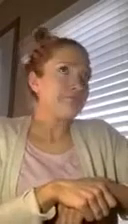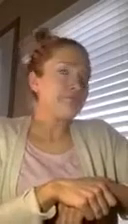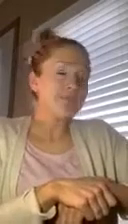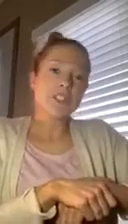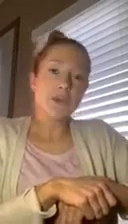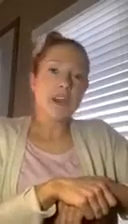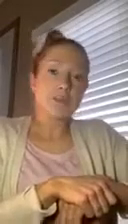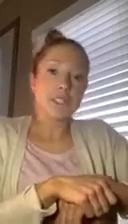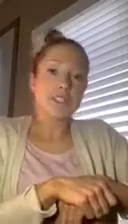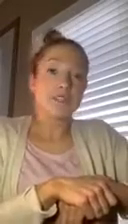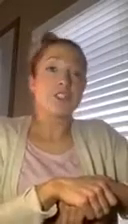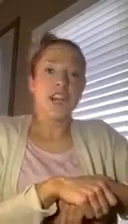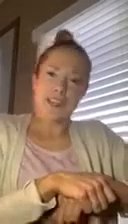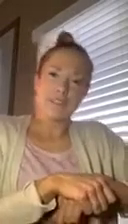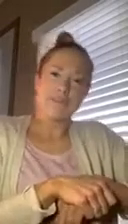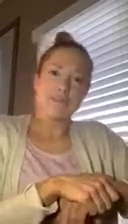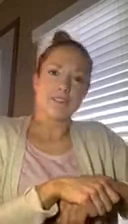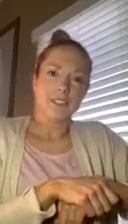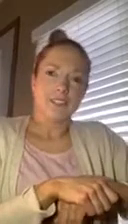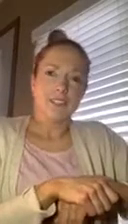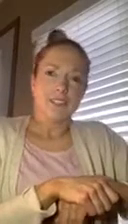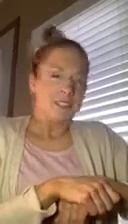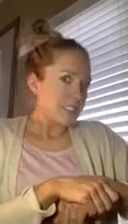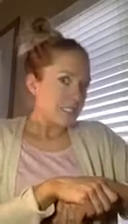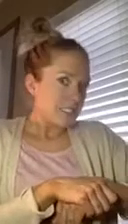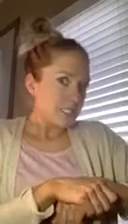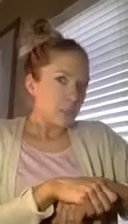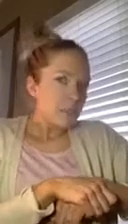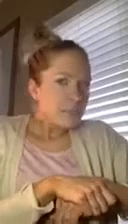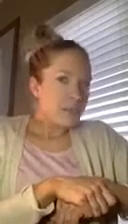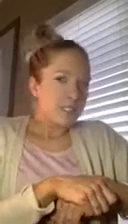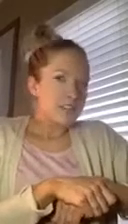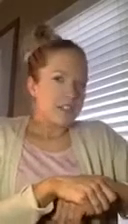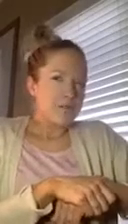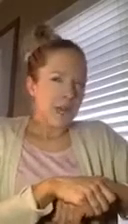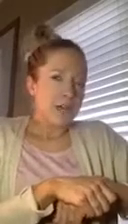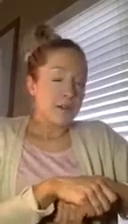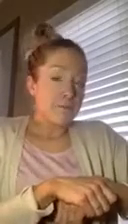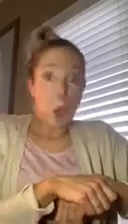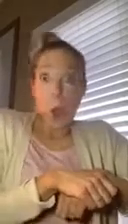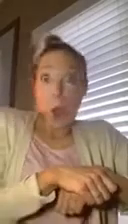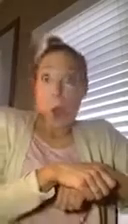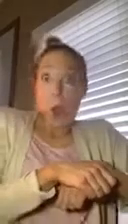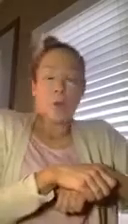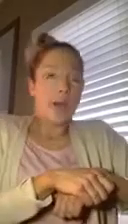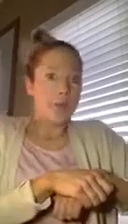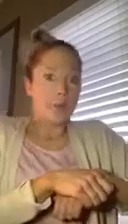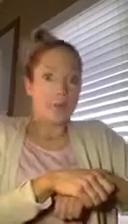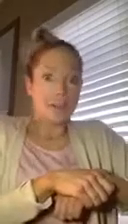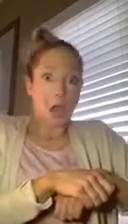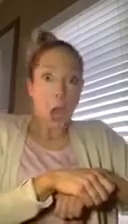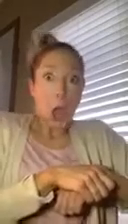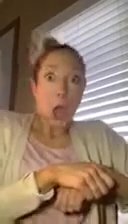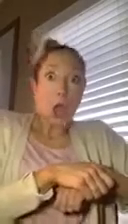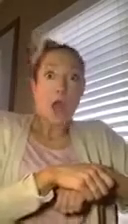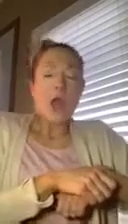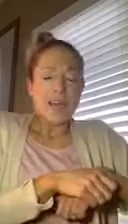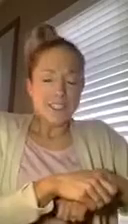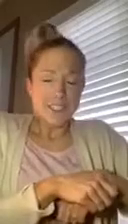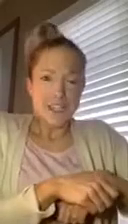So I asked my son, Jaden. Did you put my bracelet in my cup? Why are you accusing me? I just did it on